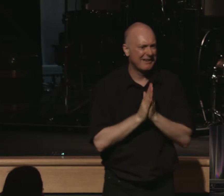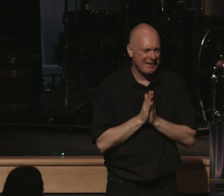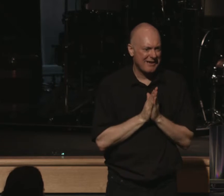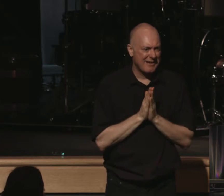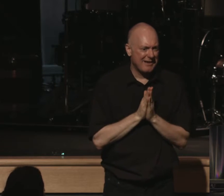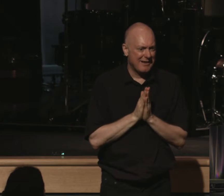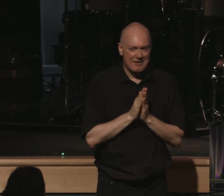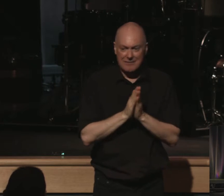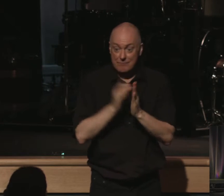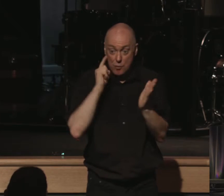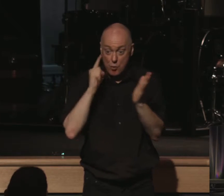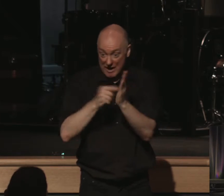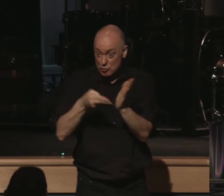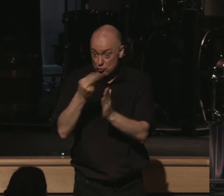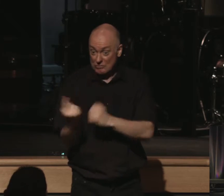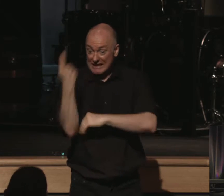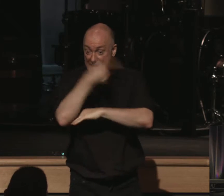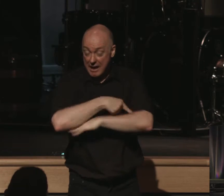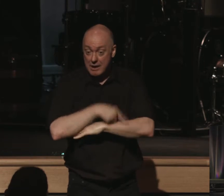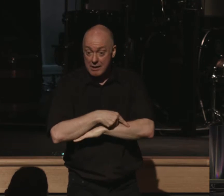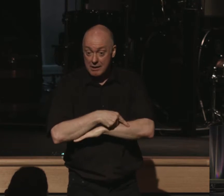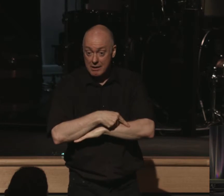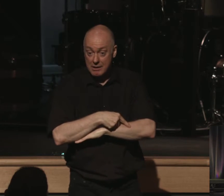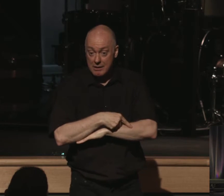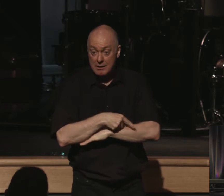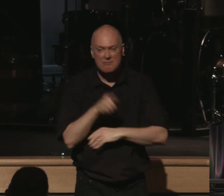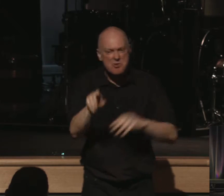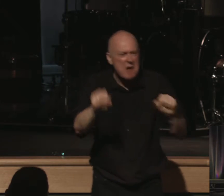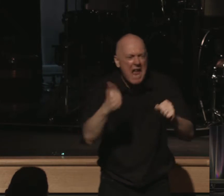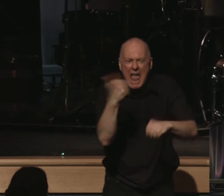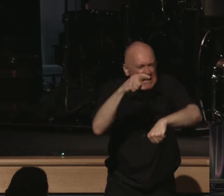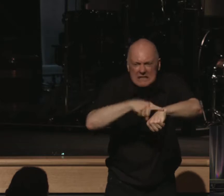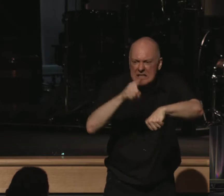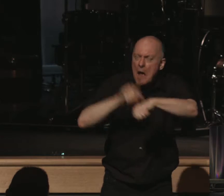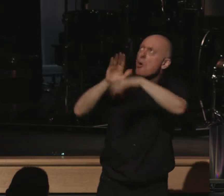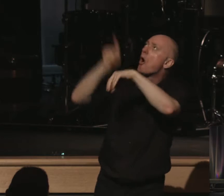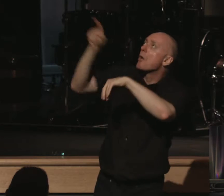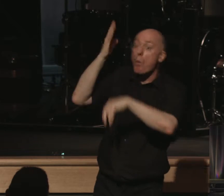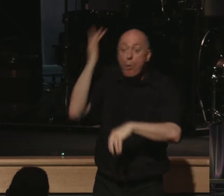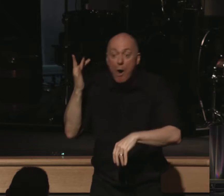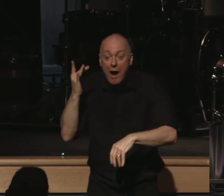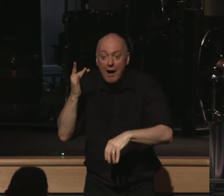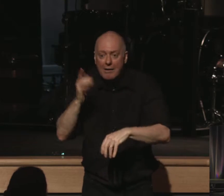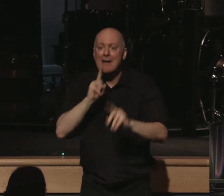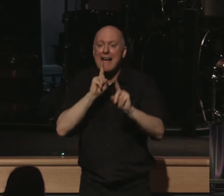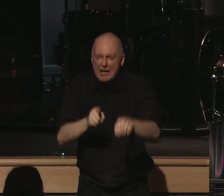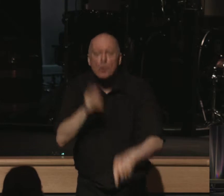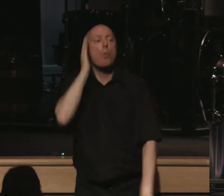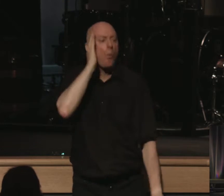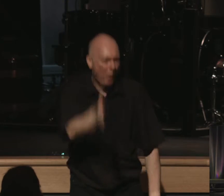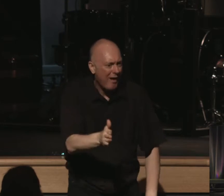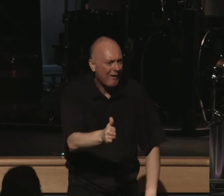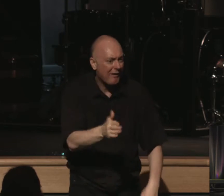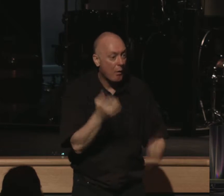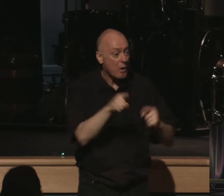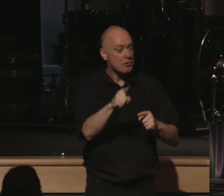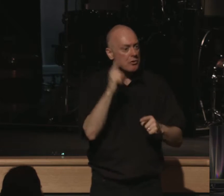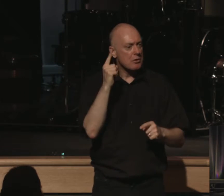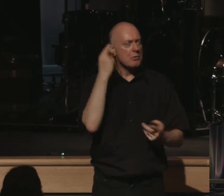You recognize this truth today, church, that you can call upon Him because He answers. And when you recognize this, the love for your